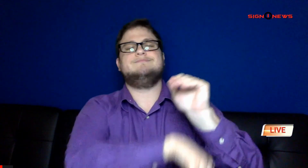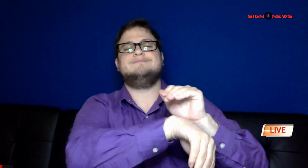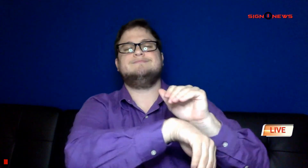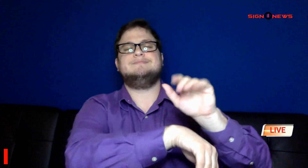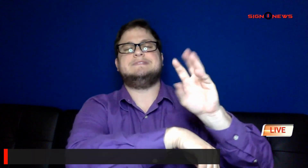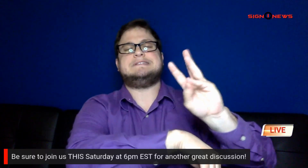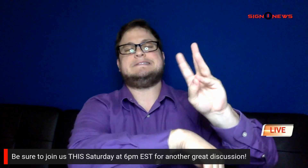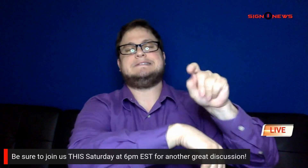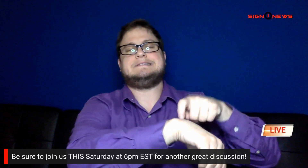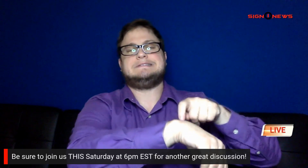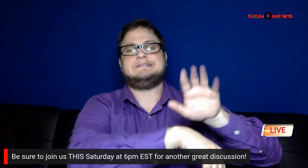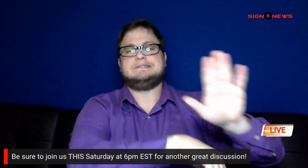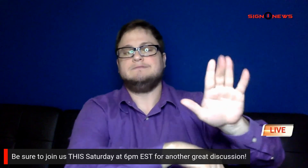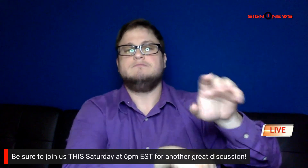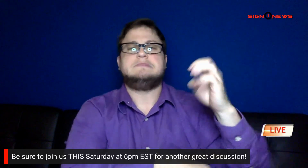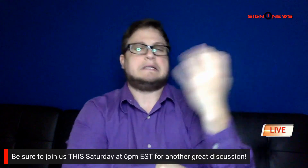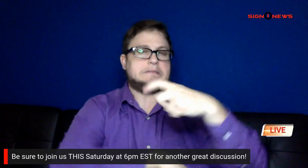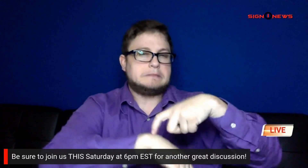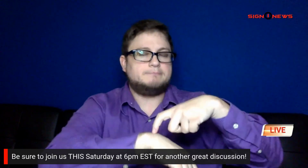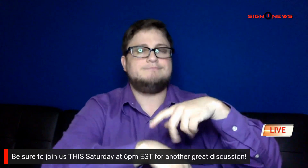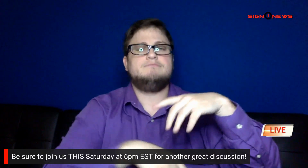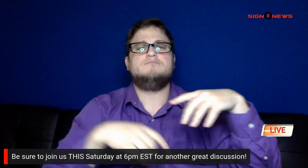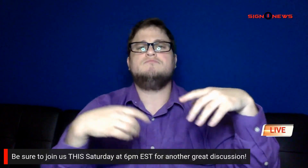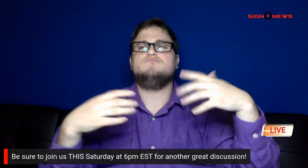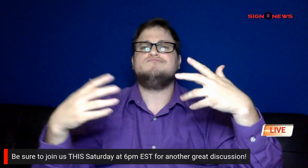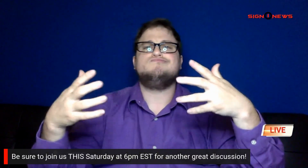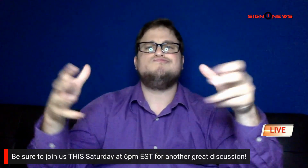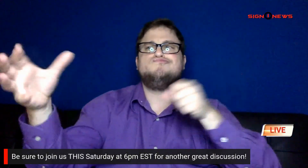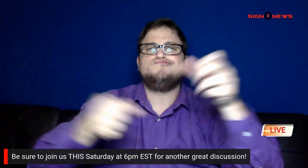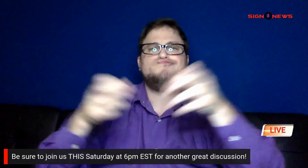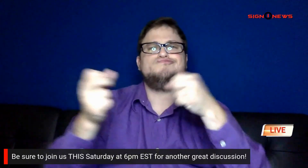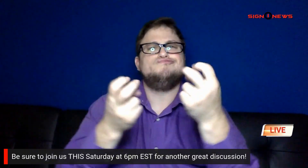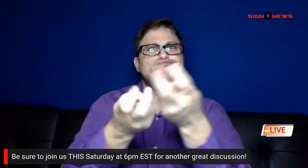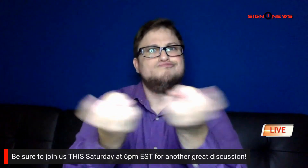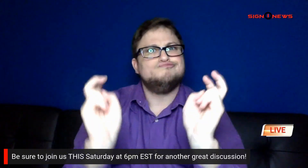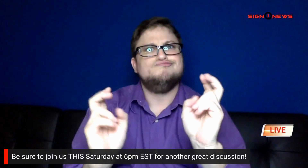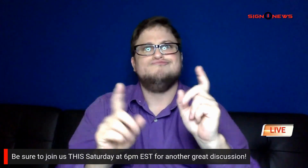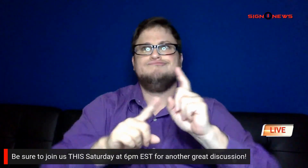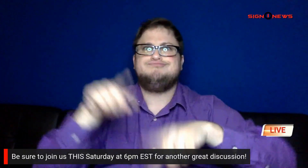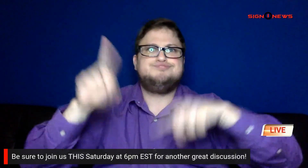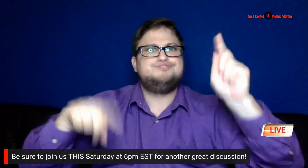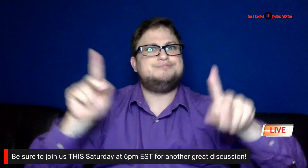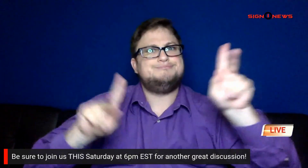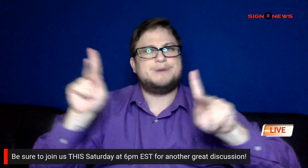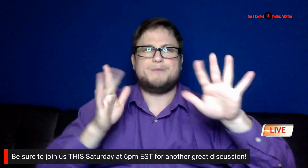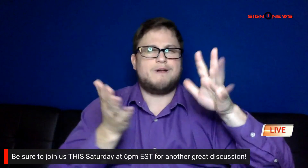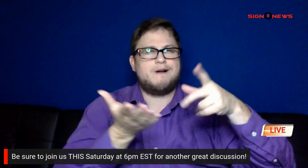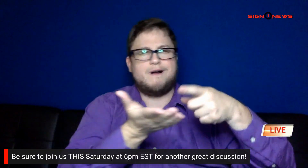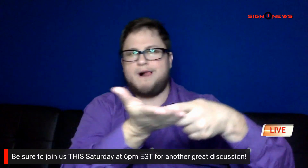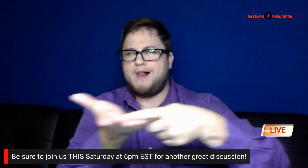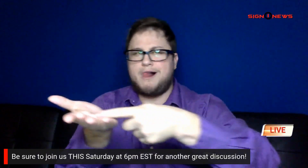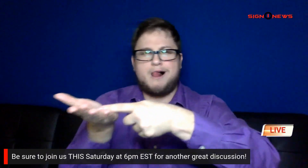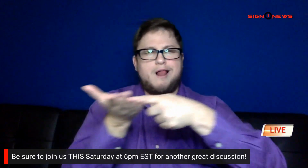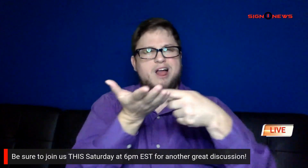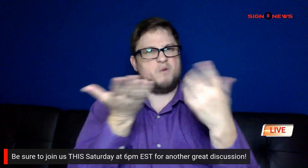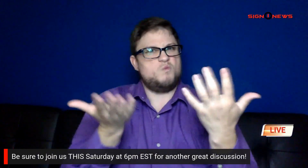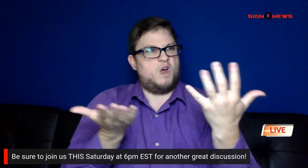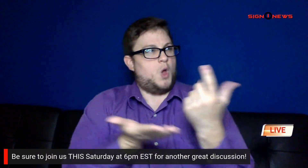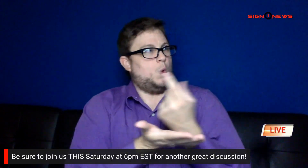Then this Saturday at 6 p.m. Eastern Time Join us for a live panel of diverse guests to discuss the hot topics